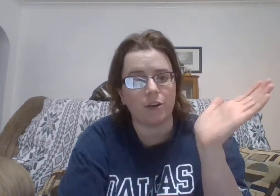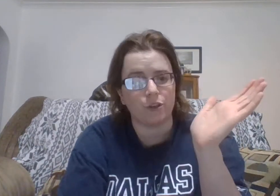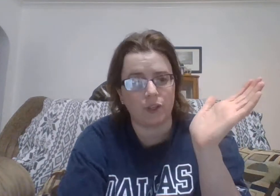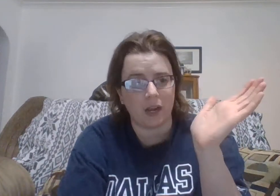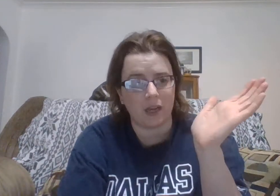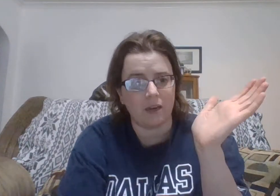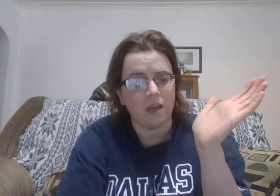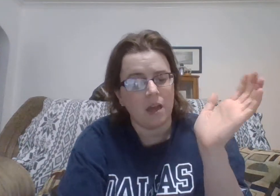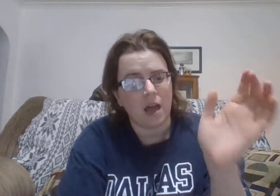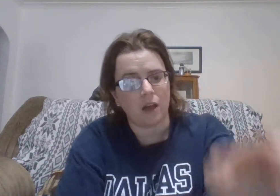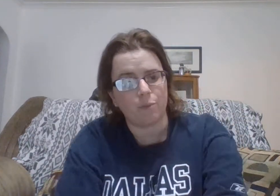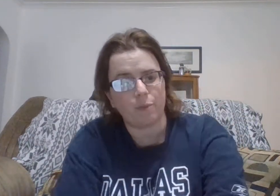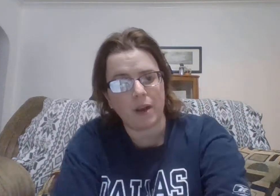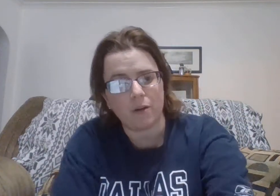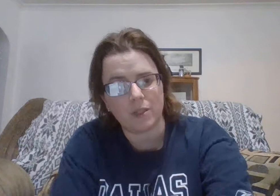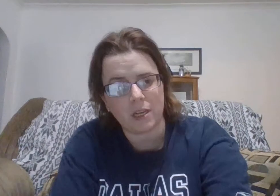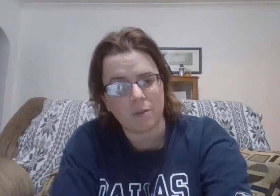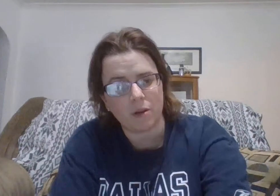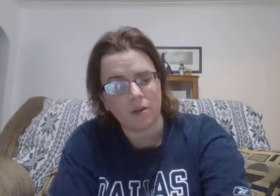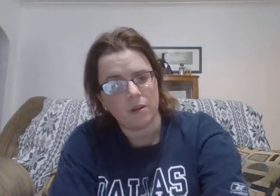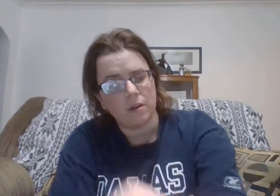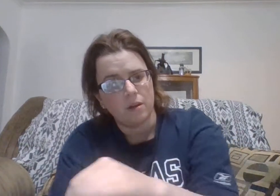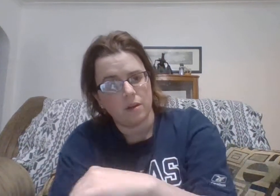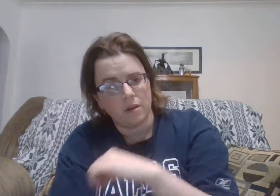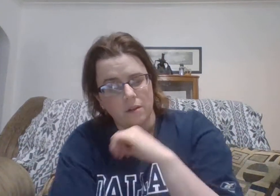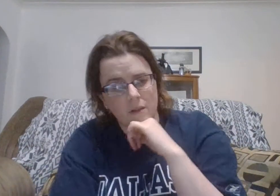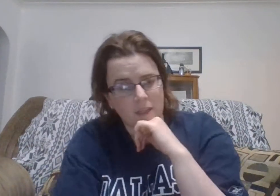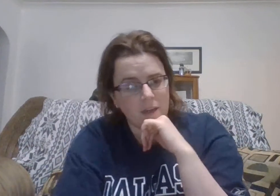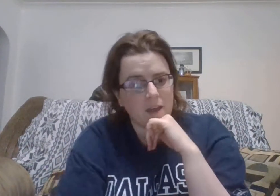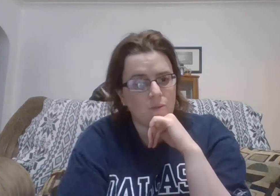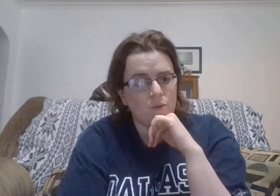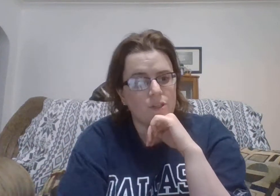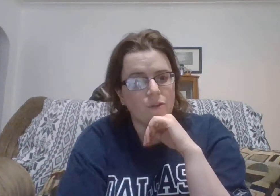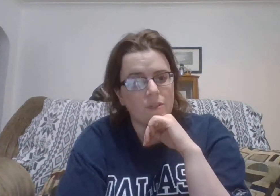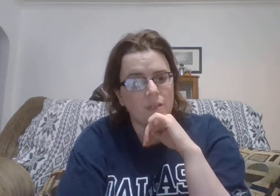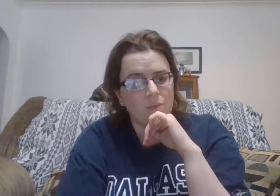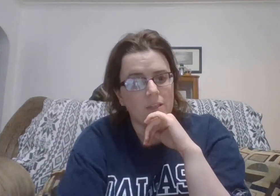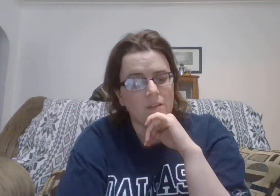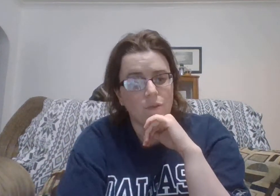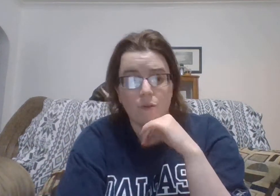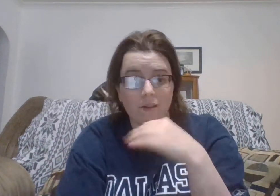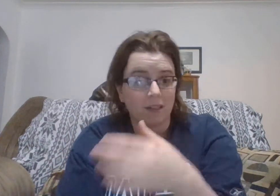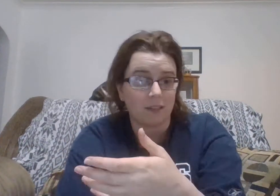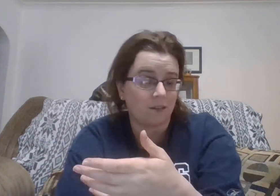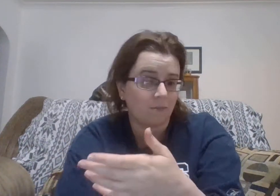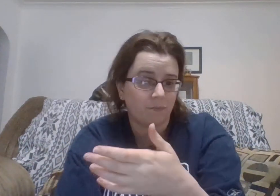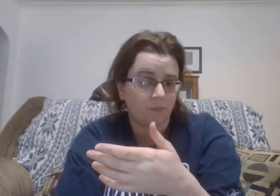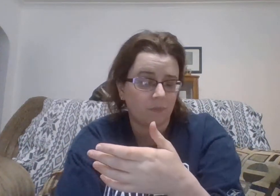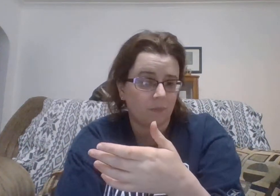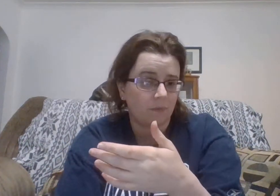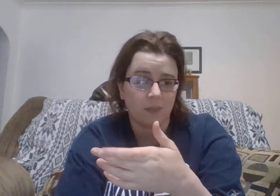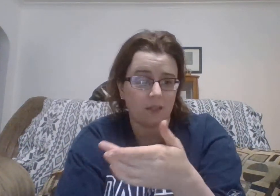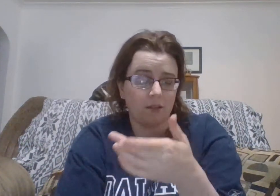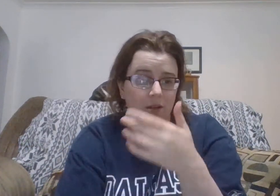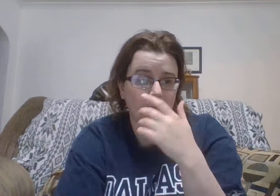understand how to prepare a team like the cowboys for a team like denver no he doesn't doesn't know